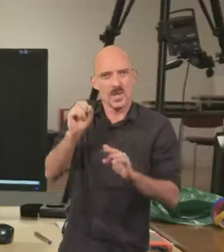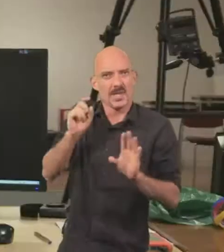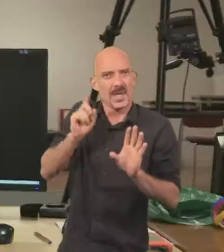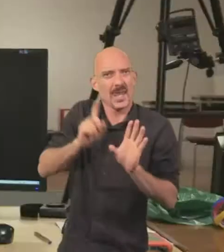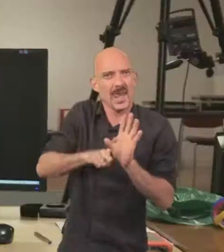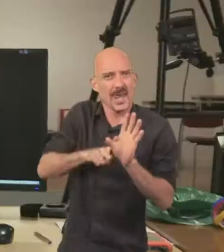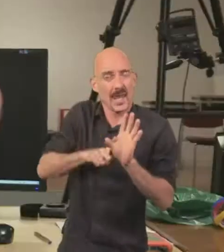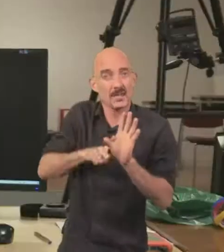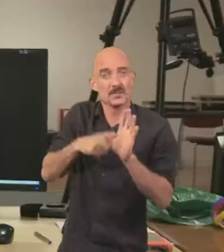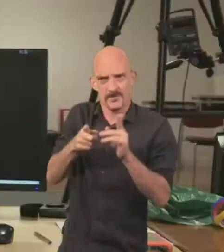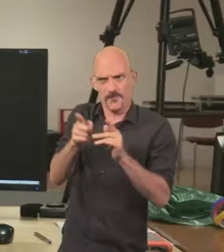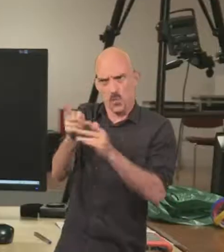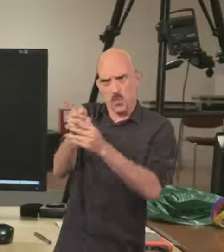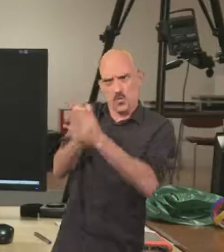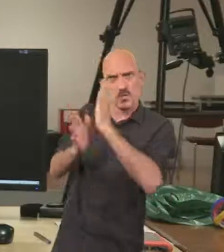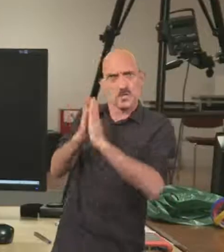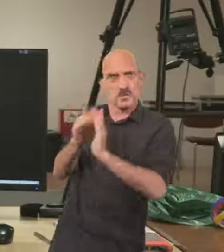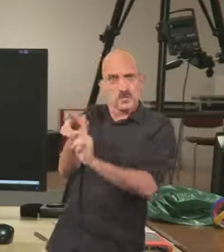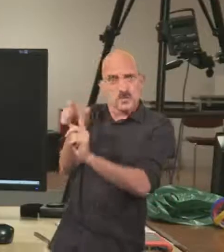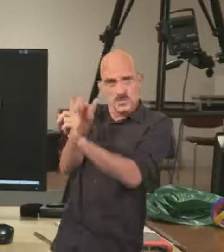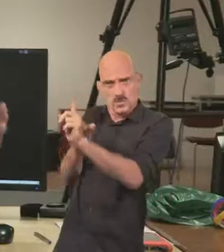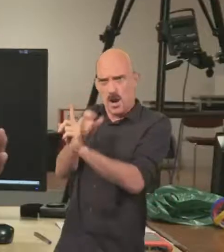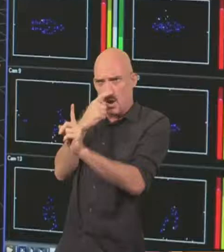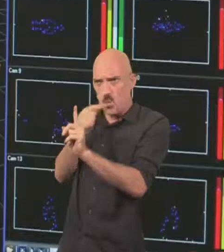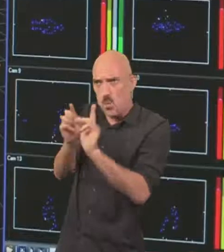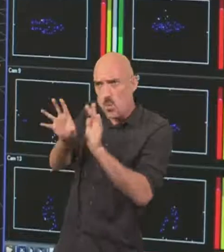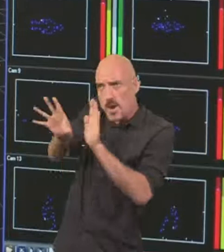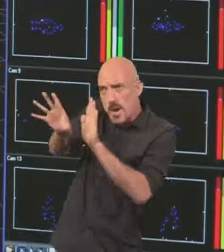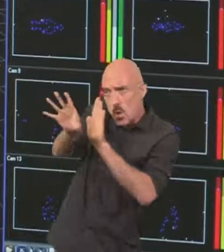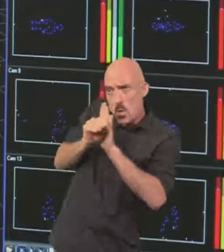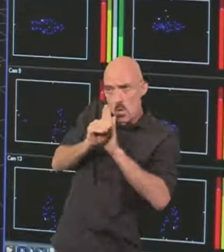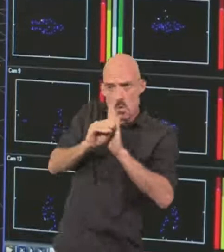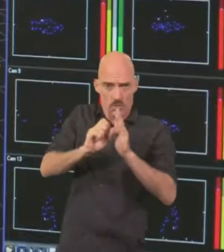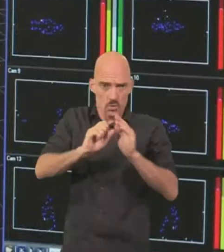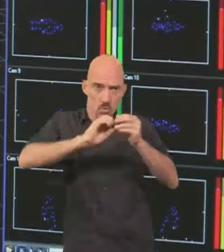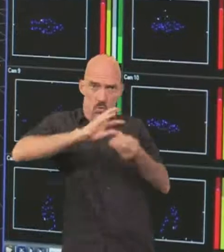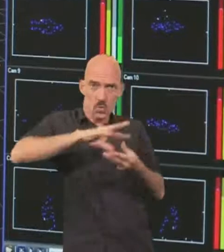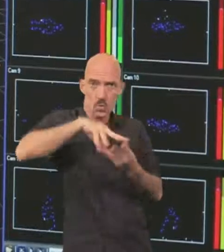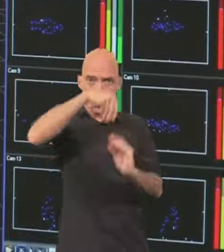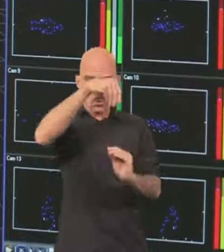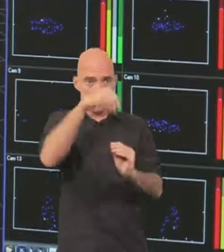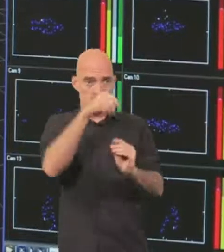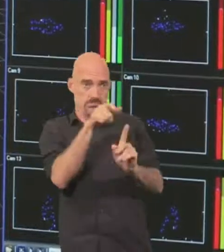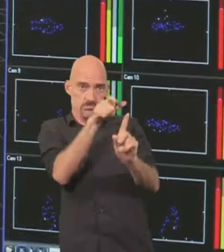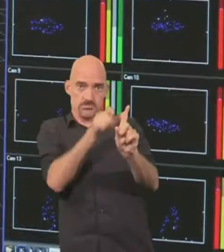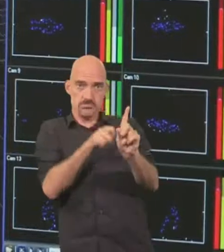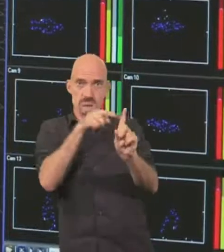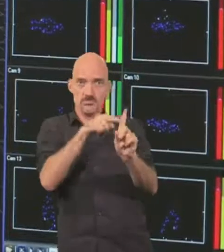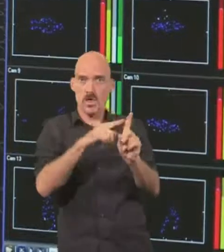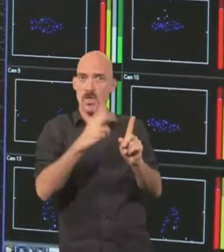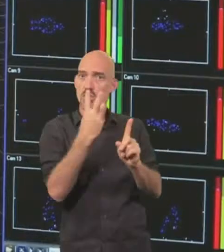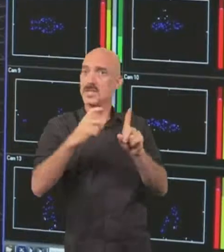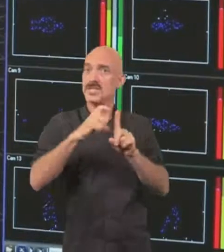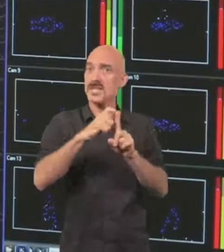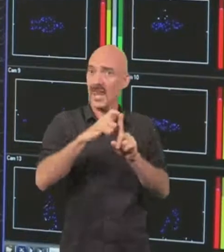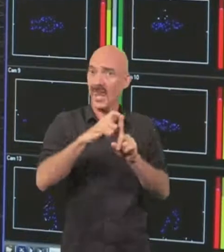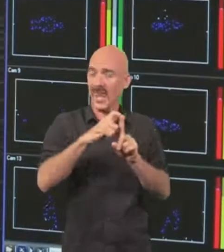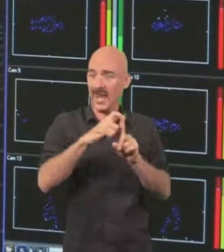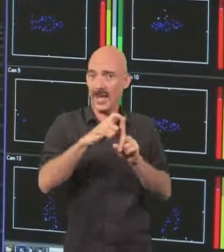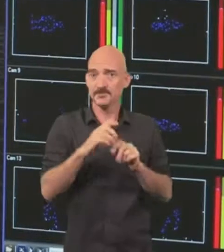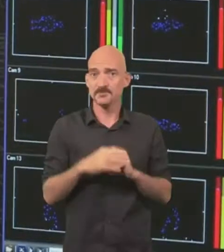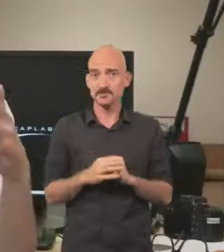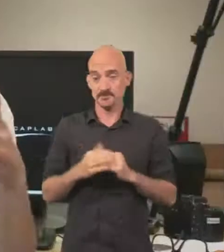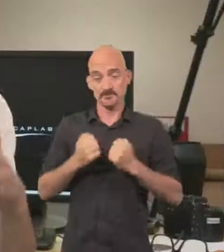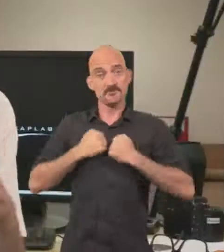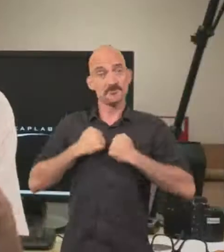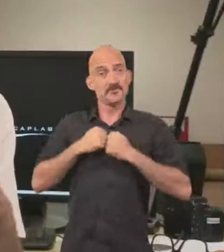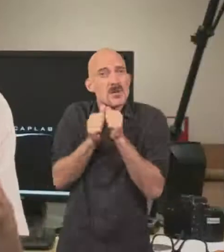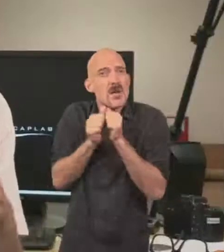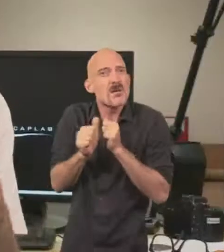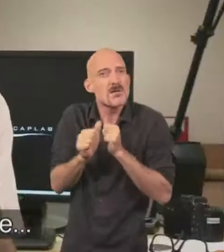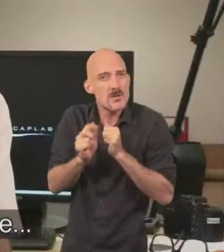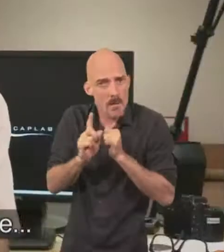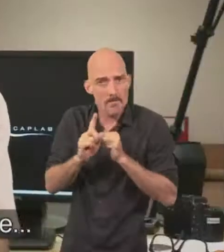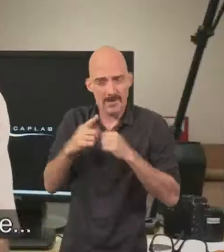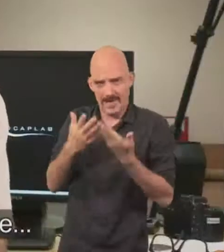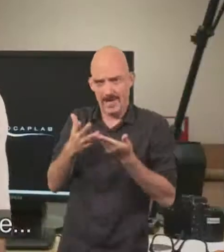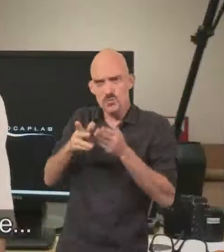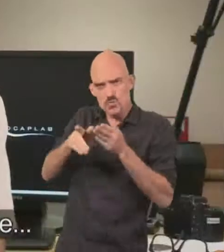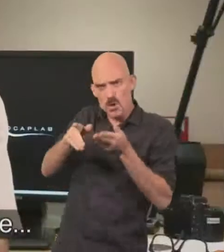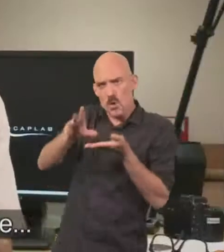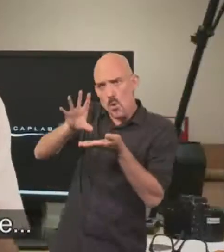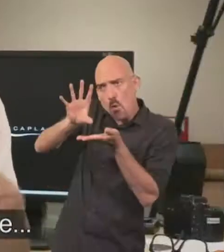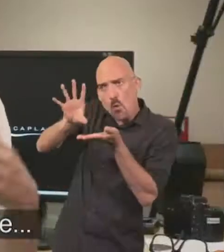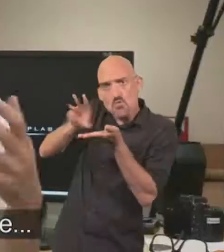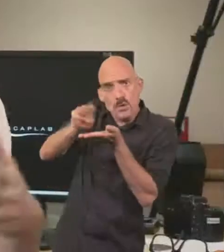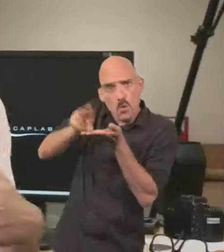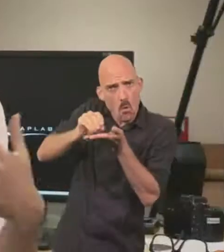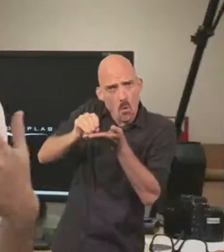We put movements from the final and we put that onto a 3D character. The goal of Mocap Lab is to be good recorders, to